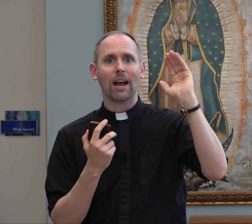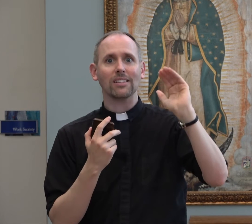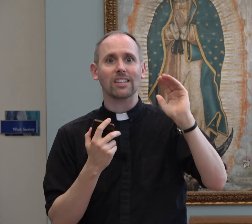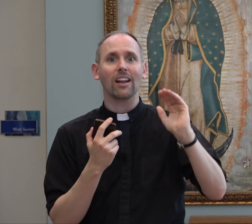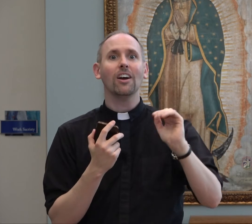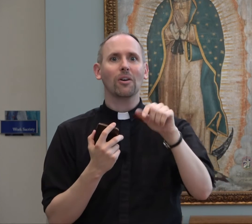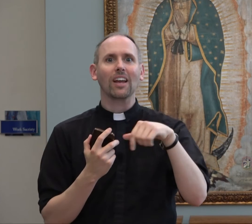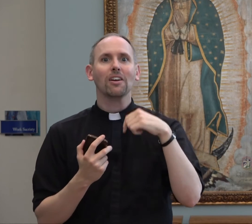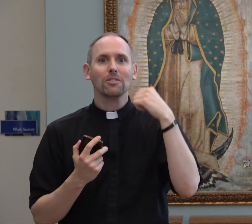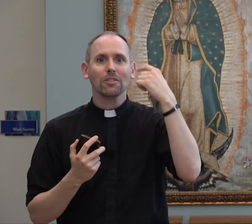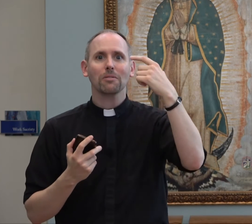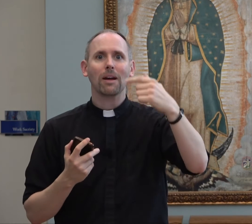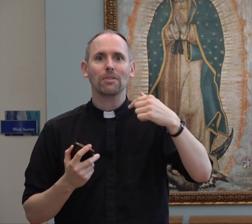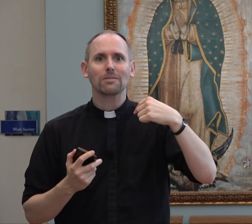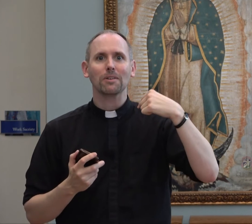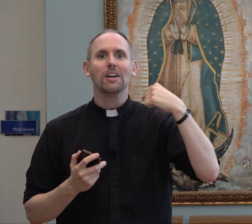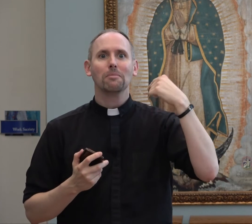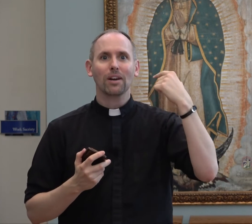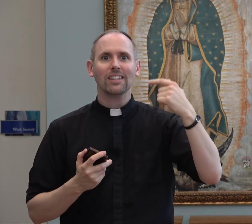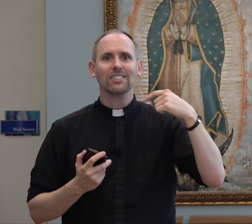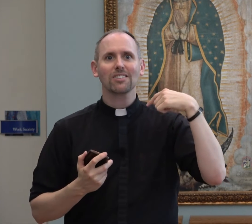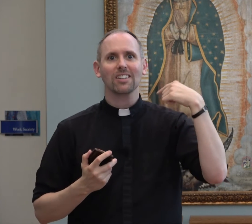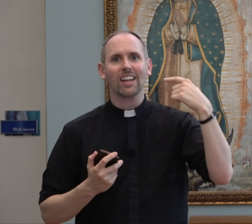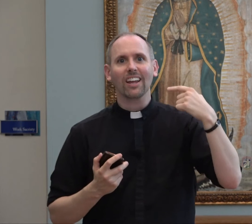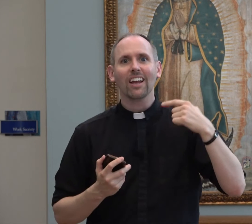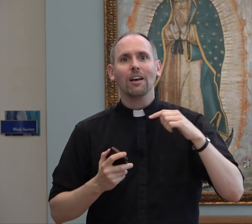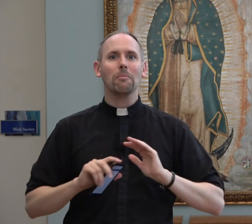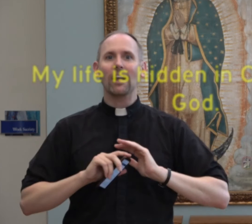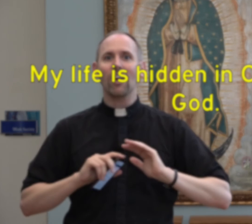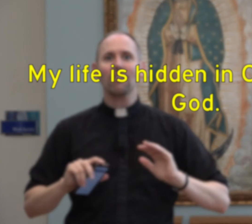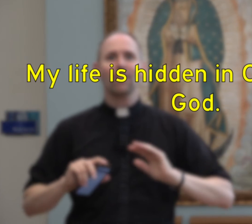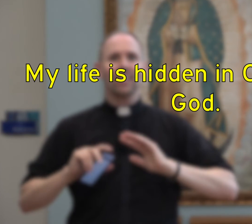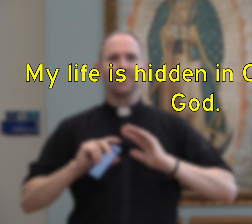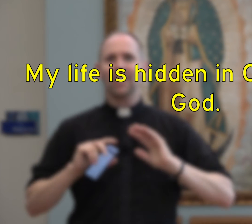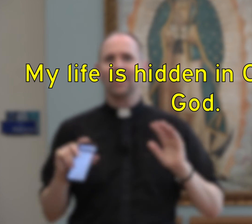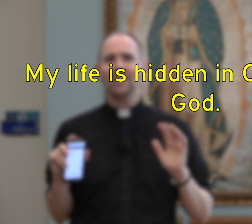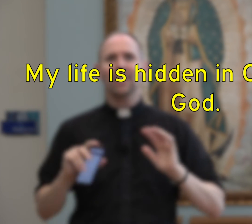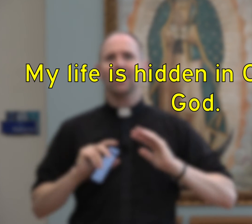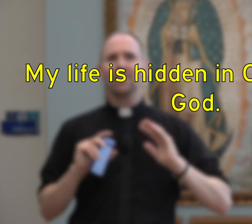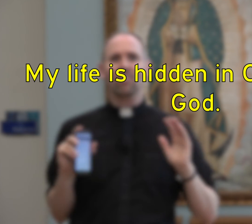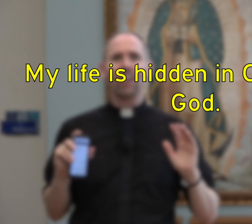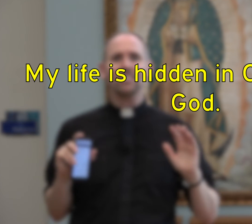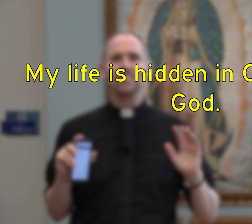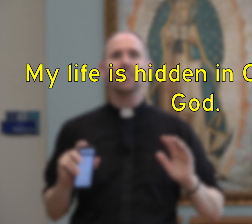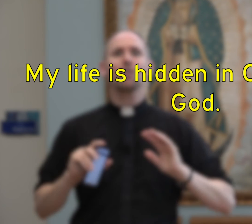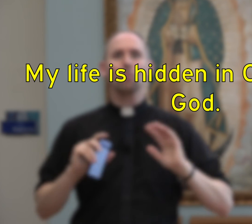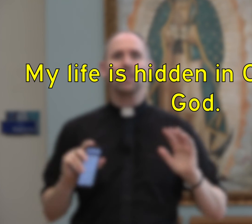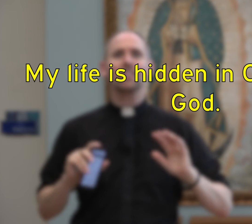mindset. Okay, renewal of the mind principle. Pray this through the day. My life is hidden in Christ with